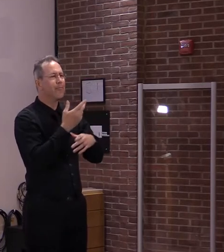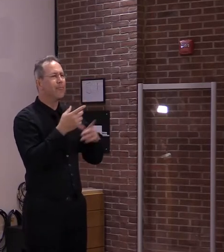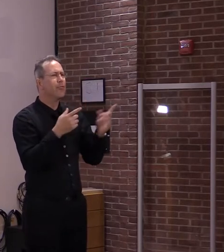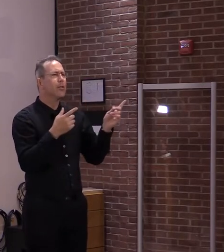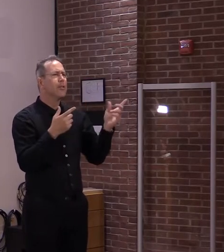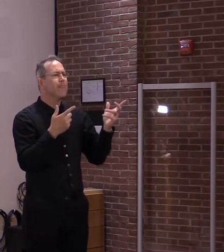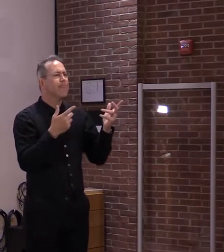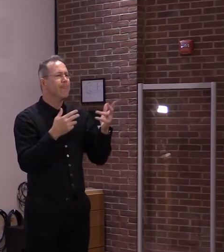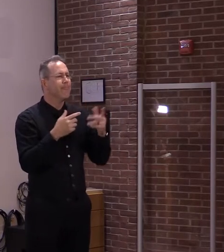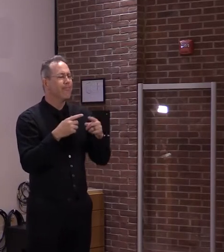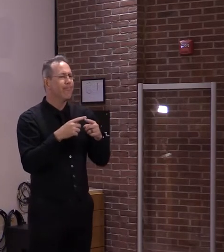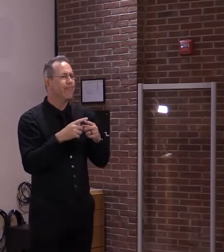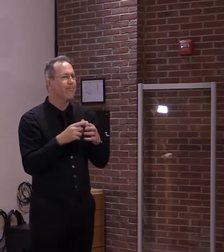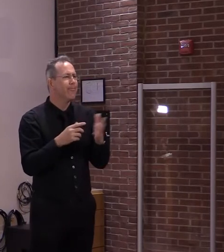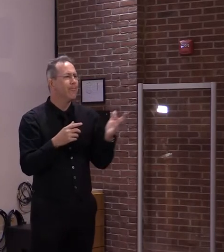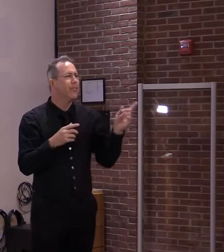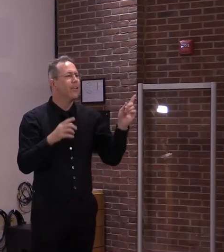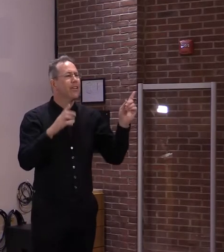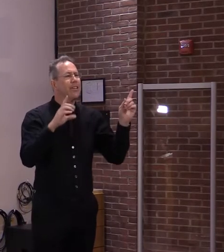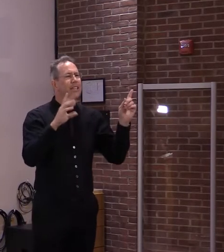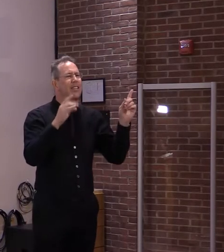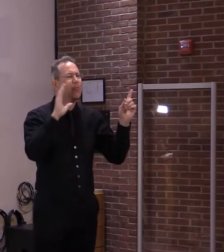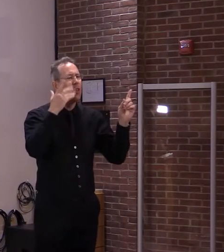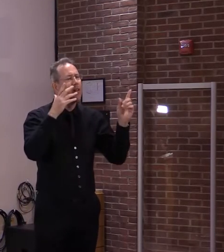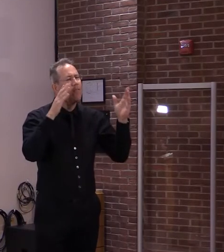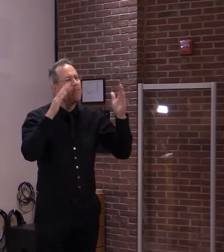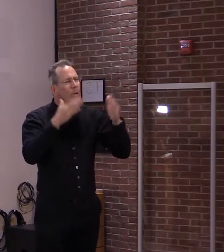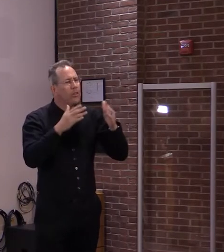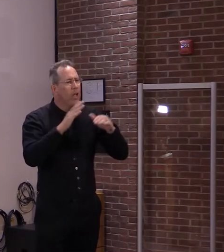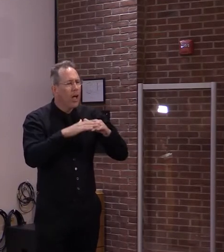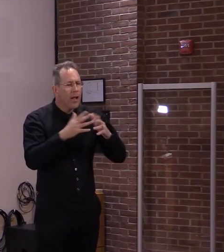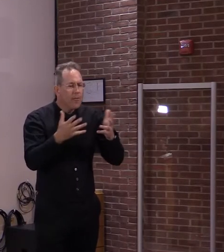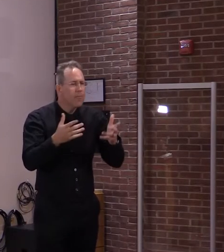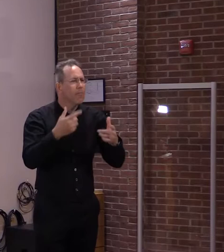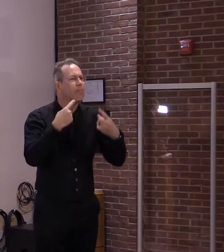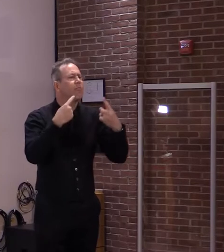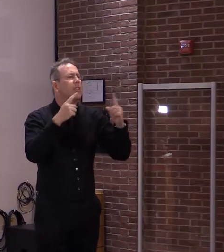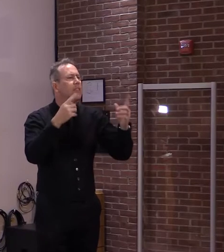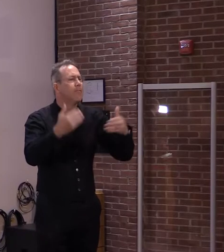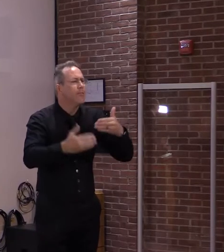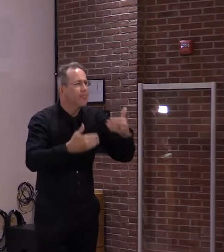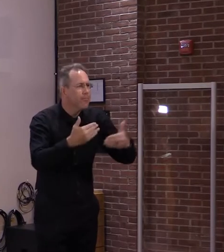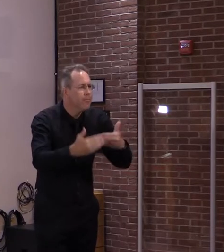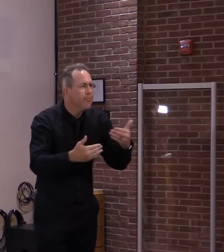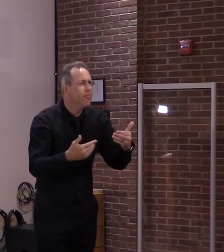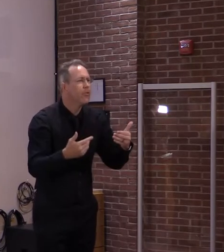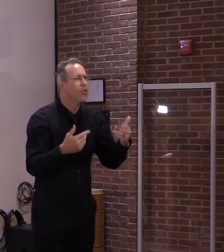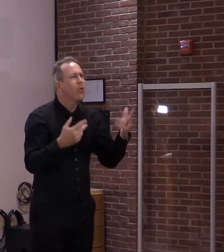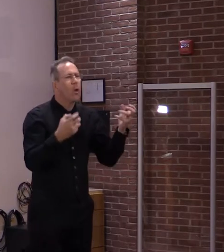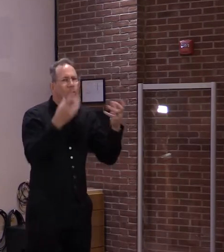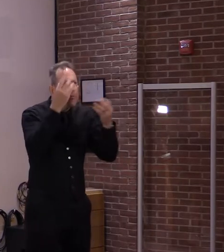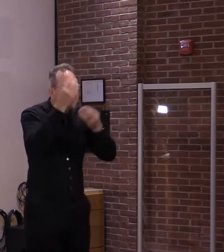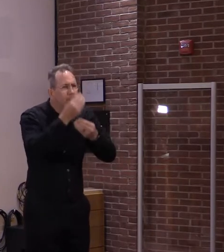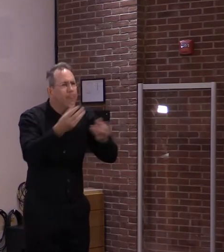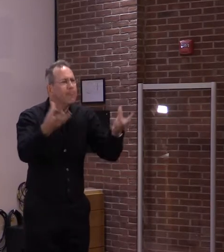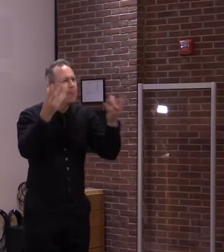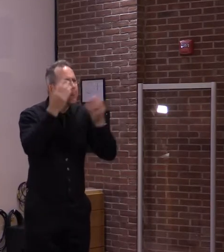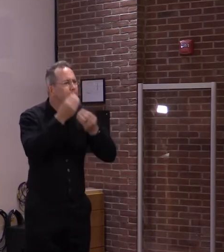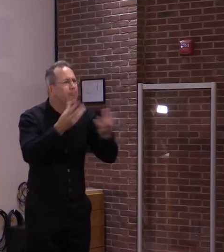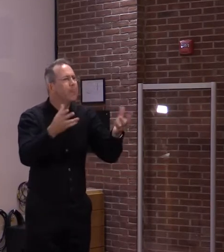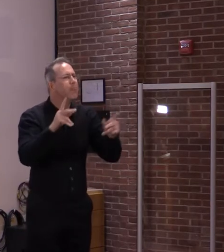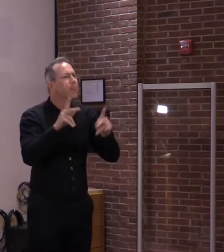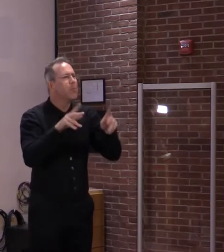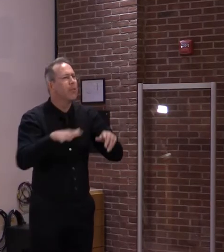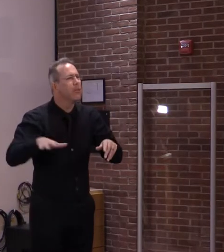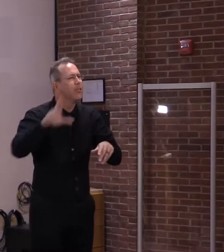health, trying to make sure that what they tell citizens is important, is truly